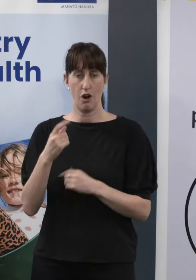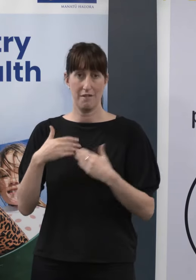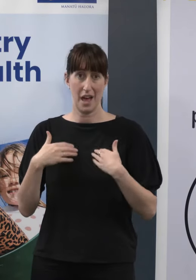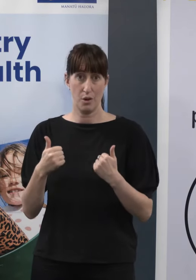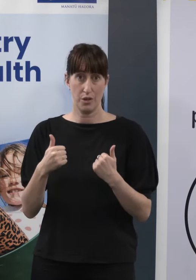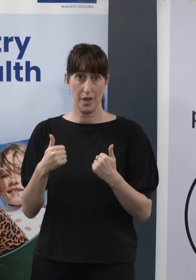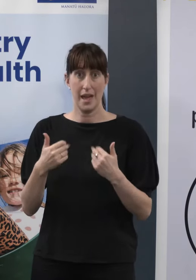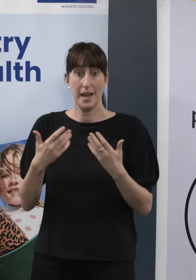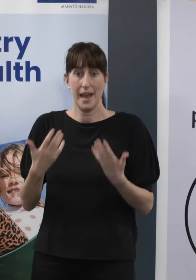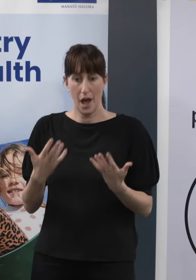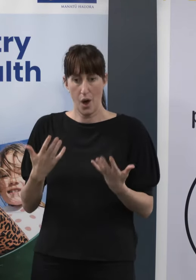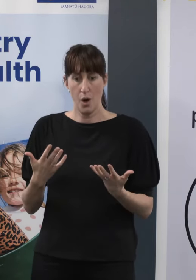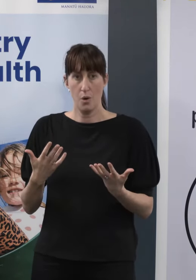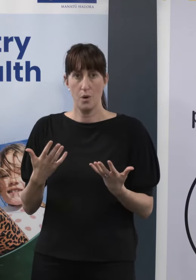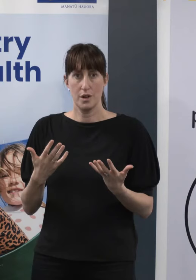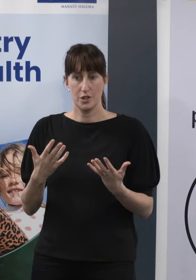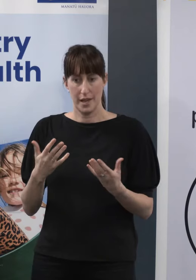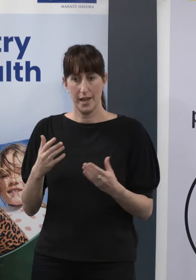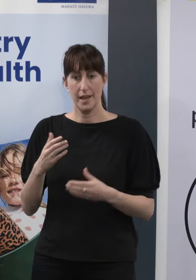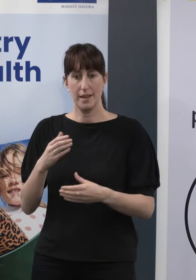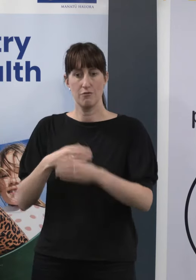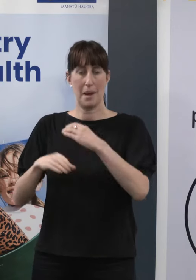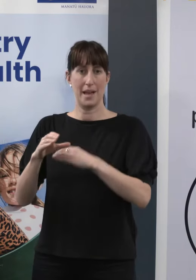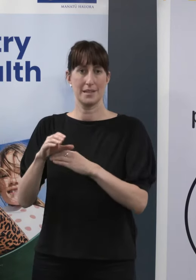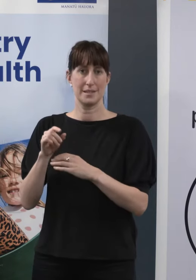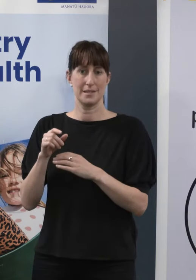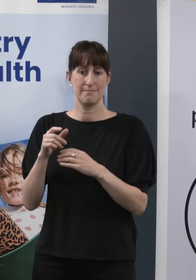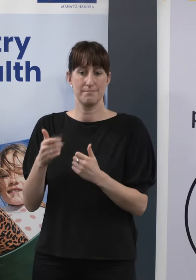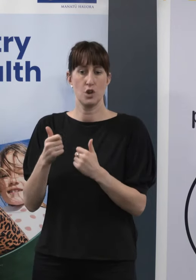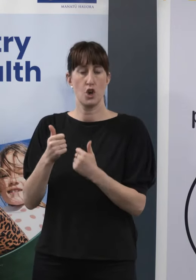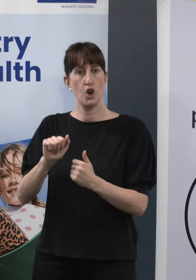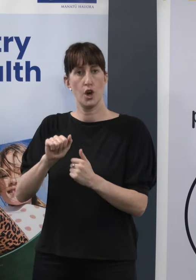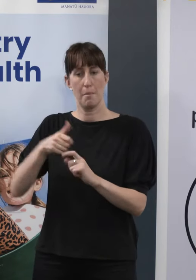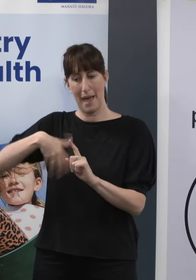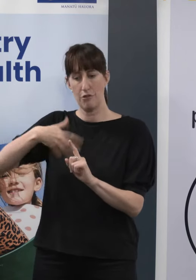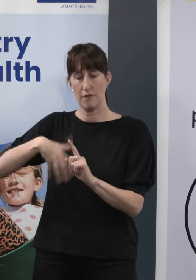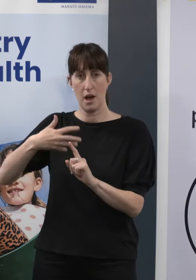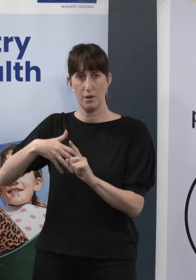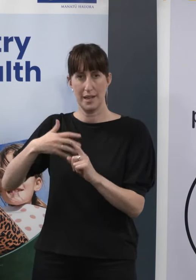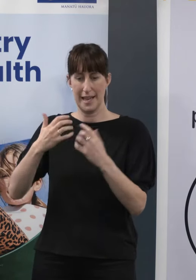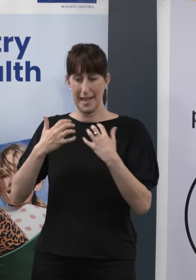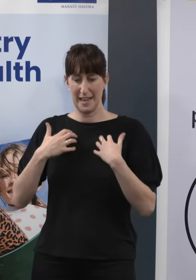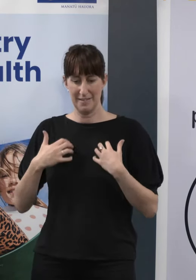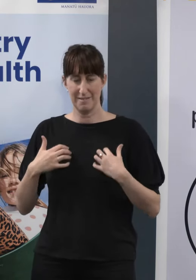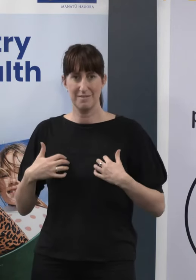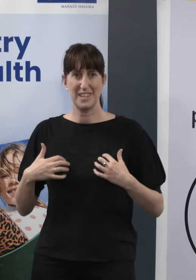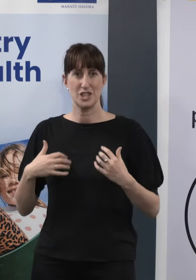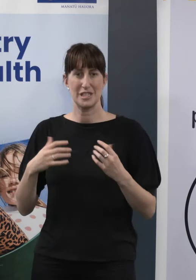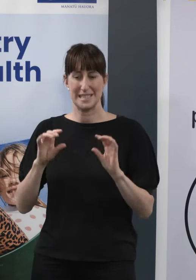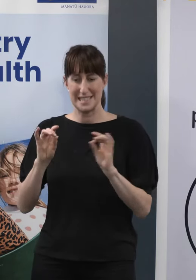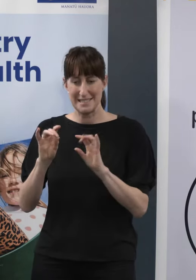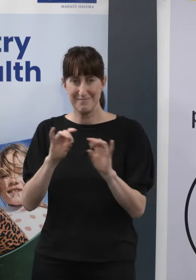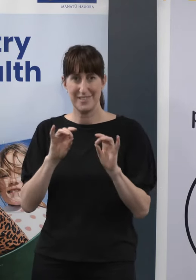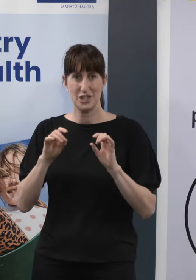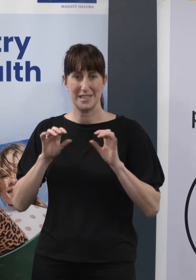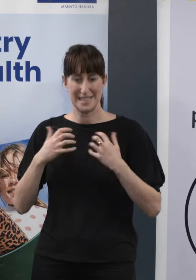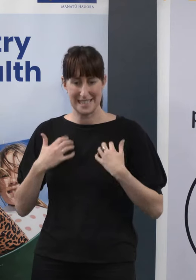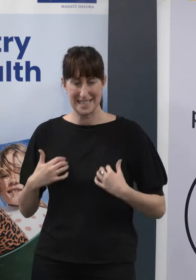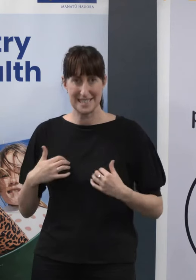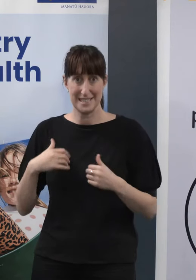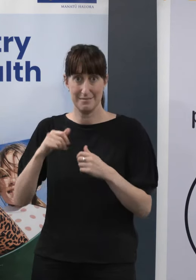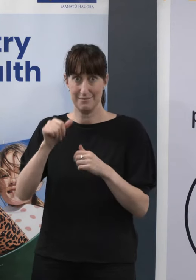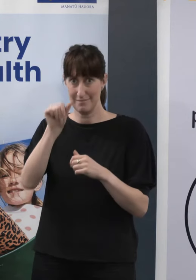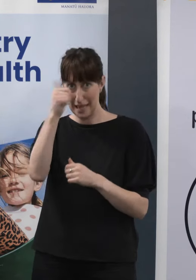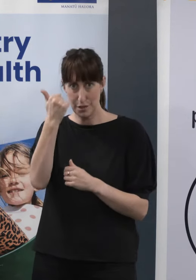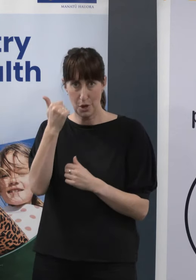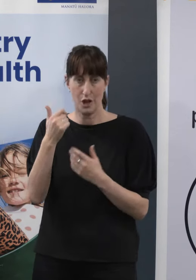and of course she brings to that role her background as an infectious disease specialist as well, so we'll look forward to working